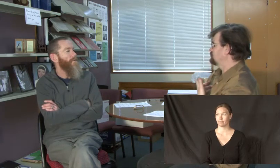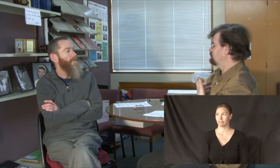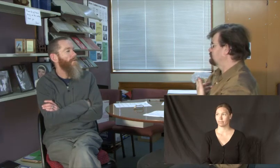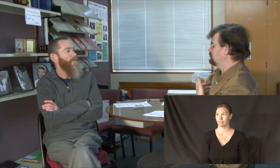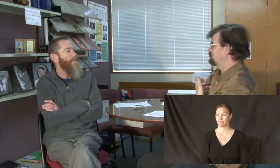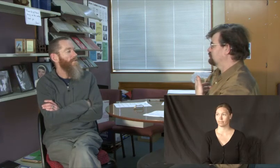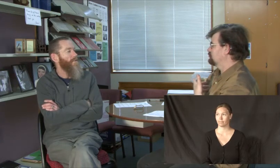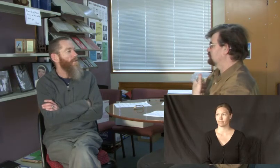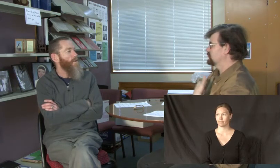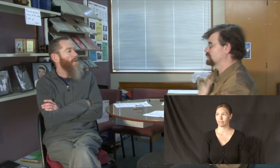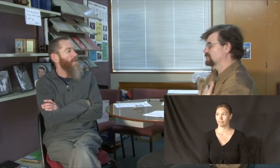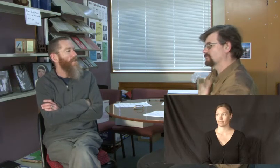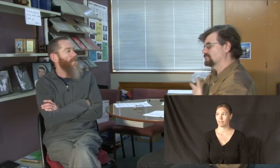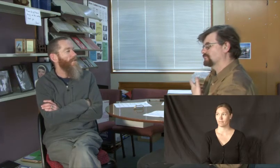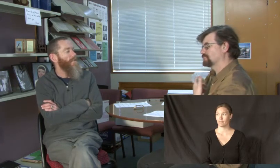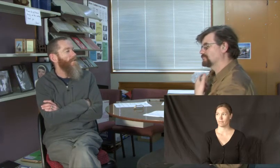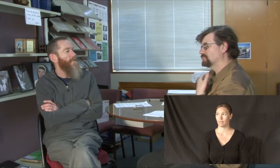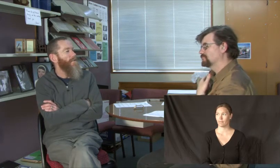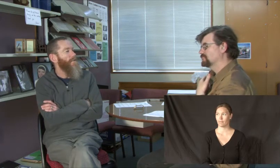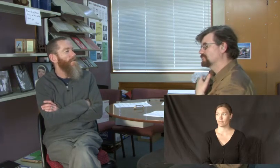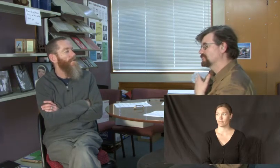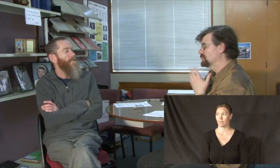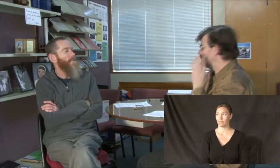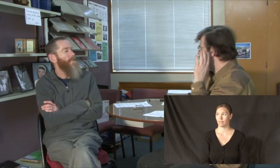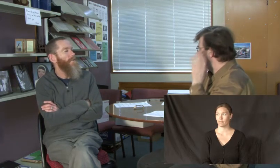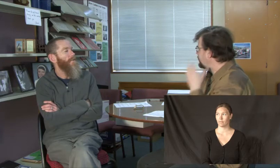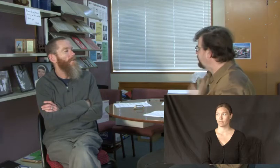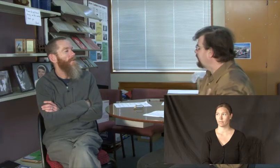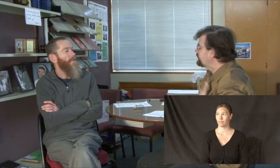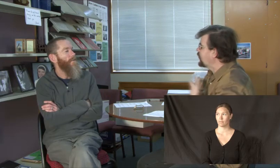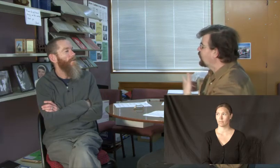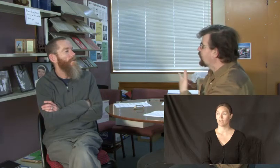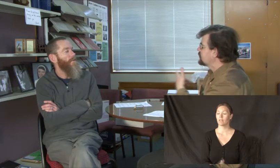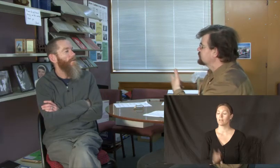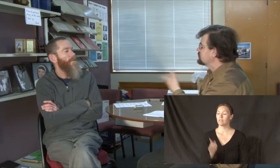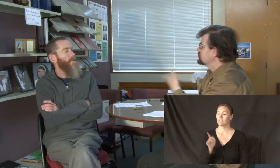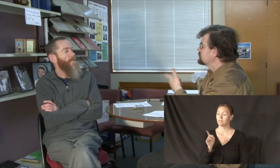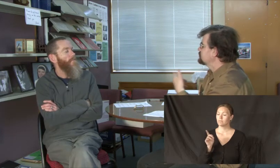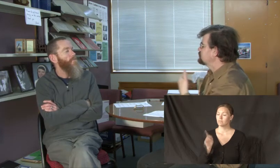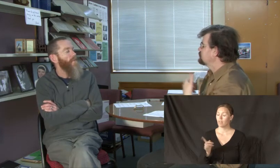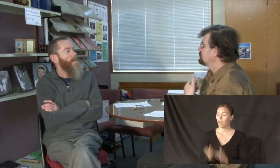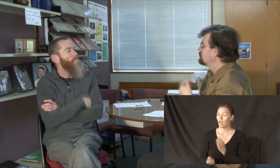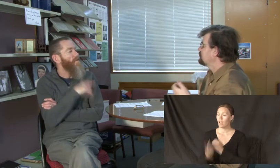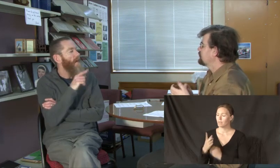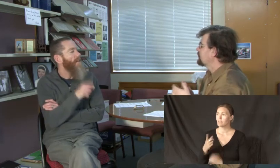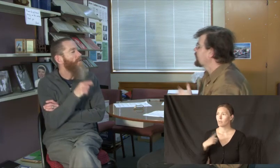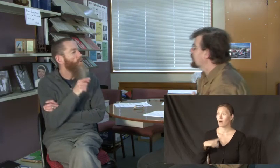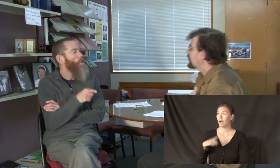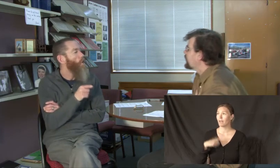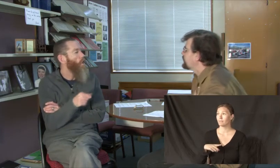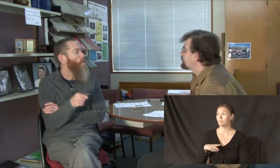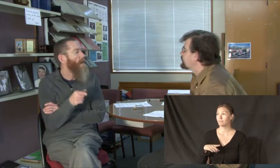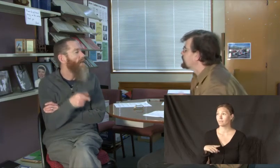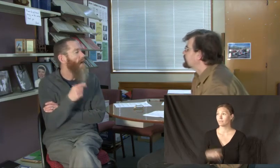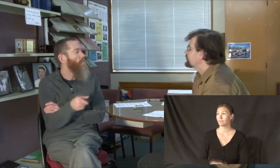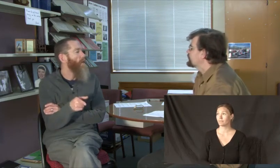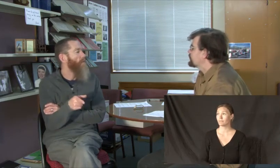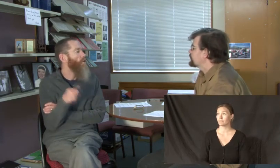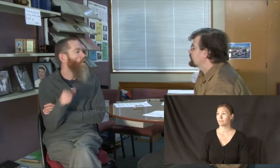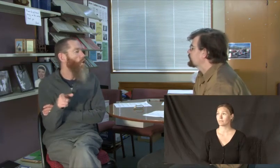And that. A bell. But that's happening because